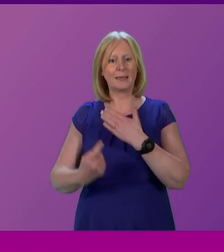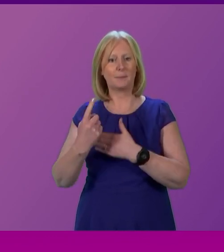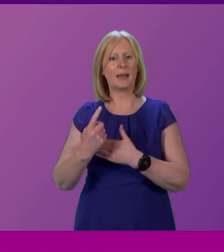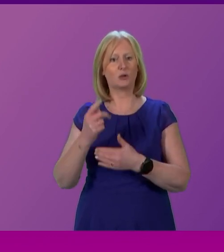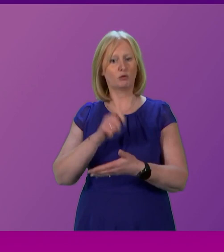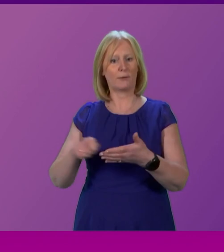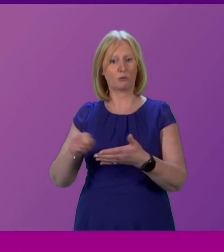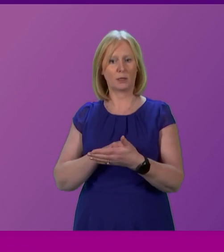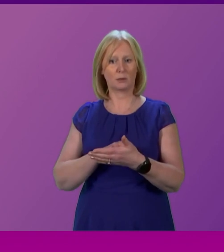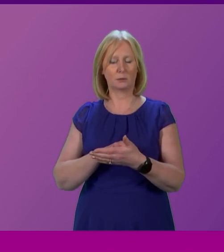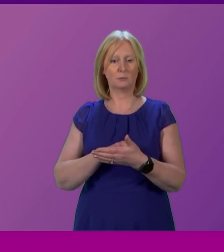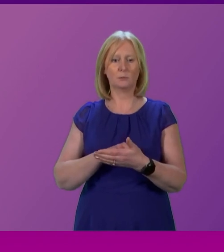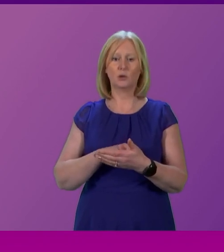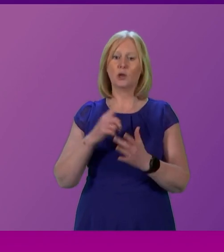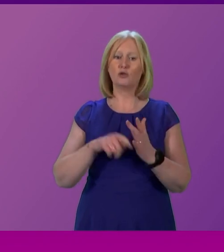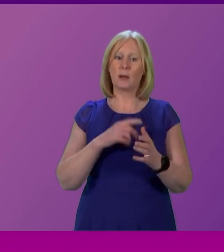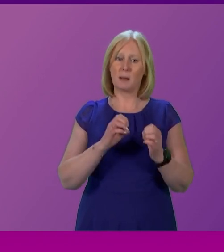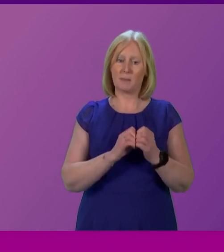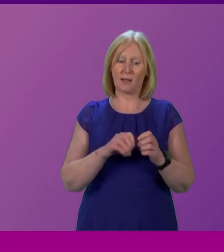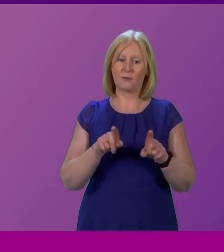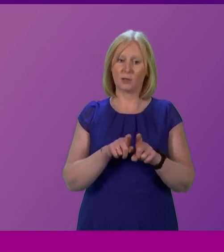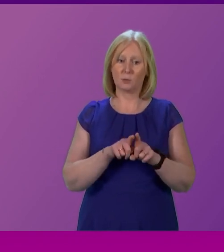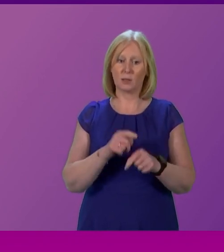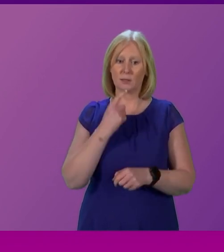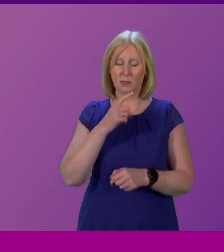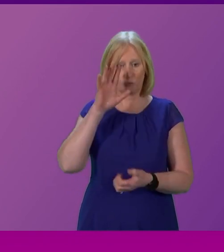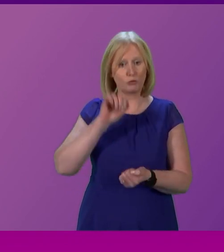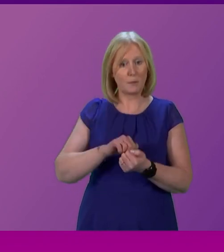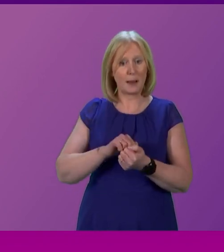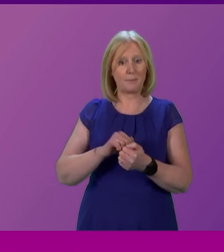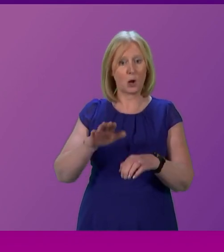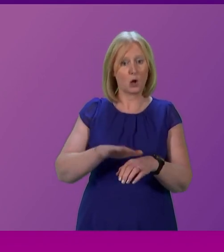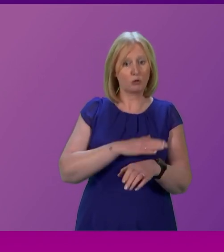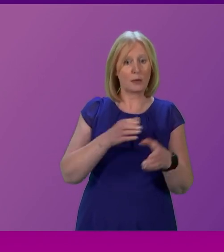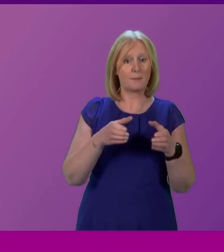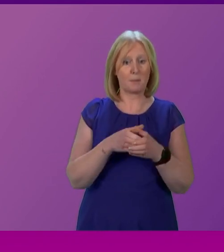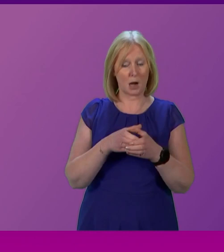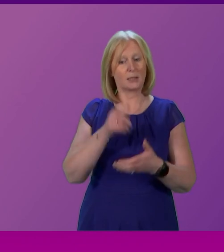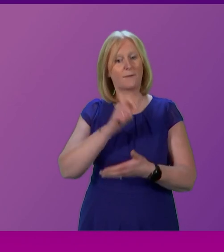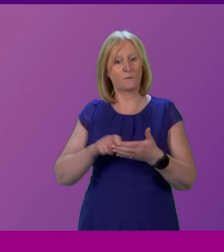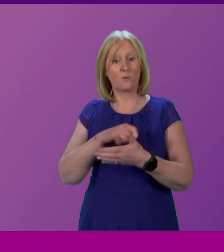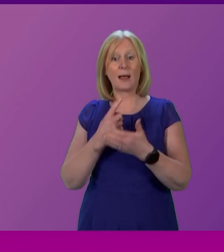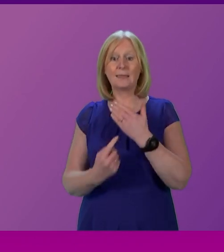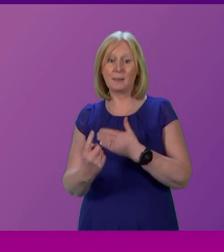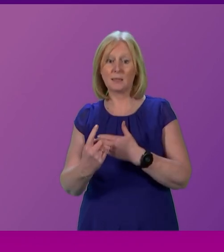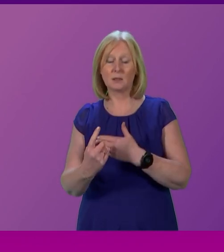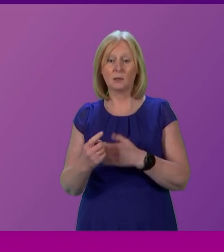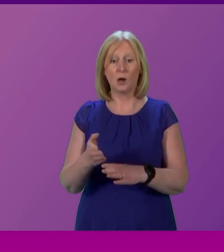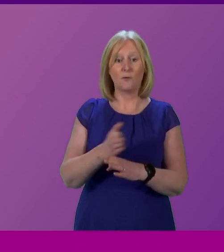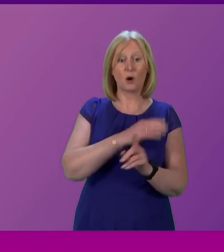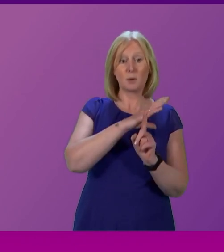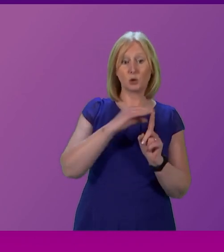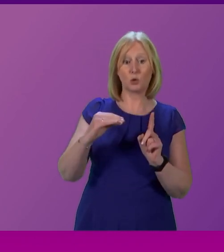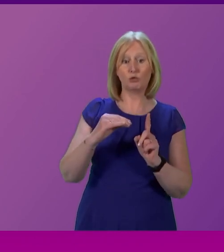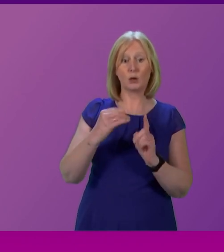colleague for the Lothians, Jeremy Balfour, helpfully stated, just remember, a vote for the Green Party is a vote for independence. Former Tory leader Ruth